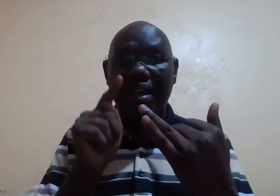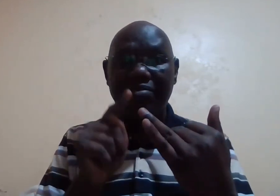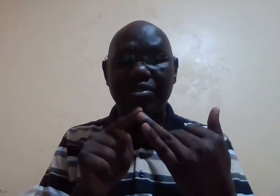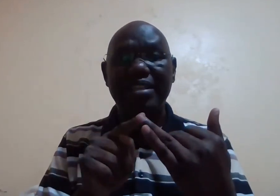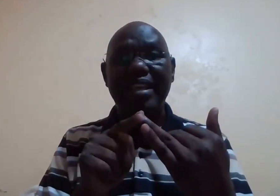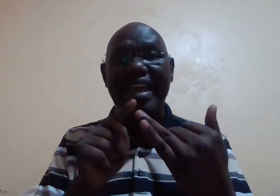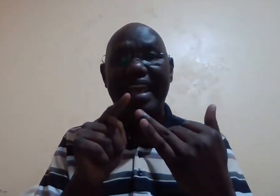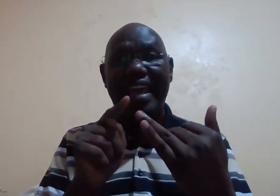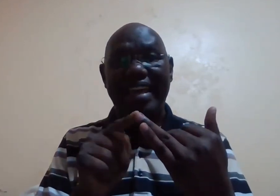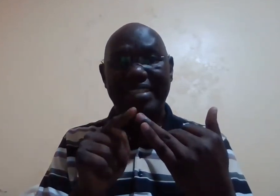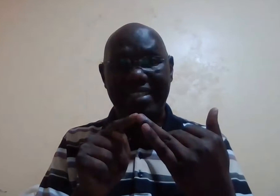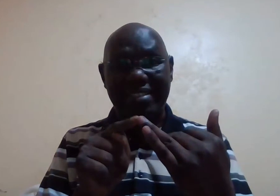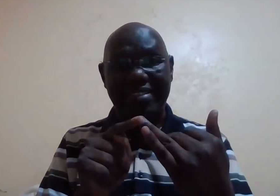avoid excesses